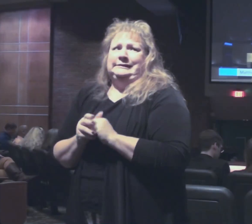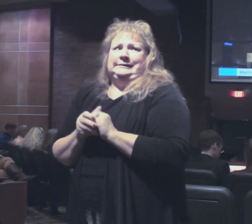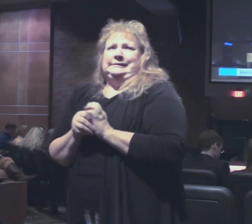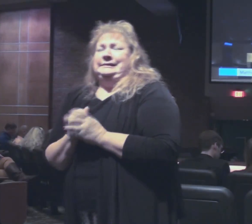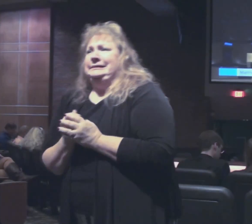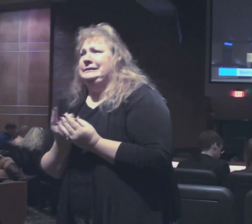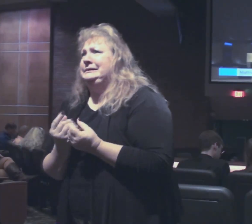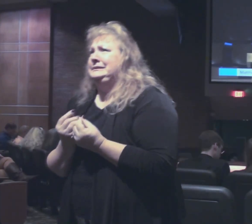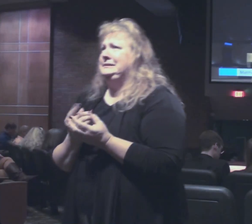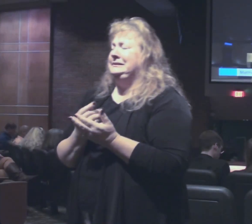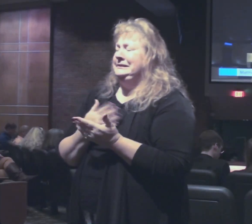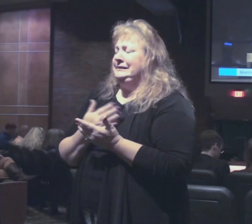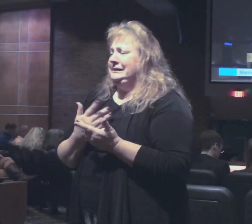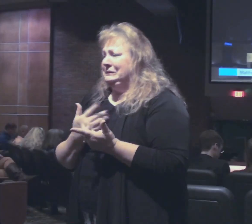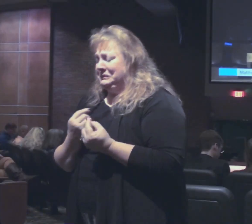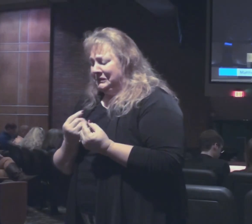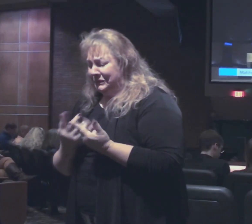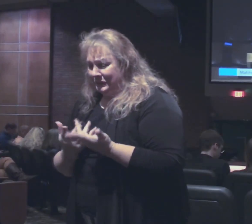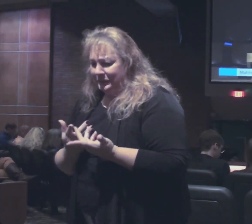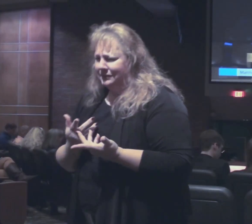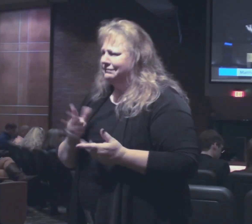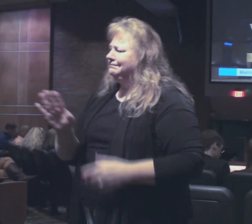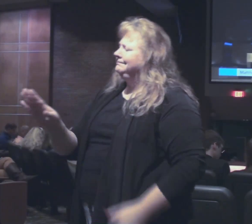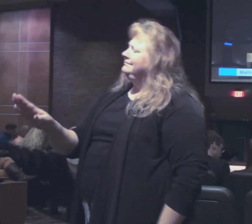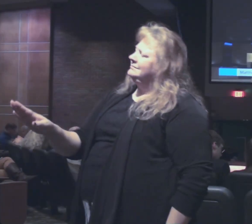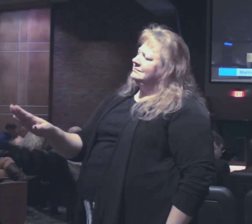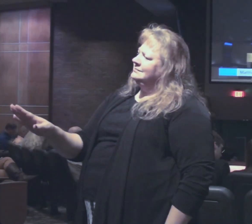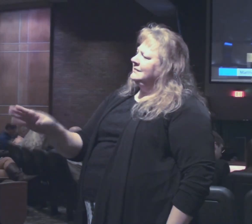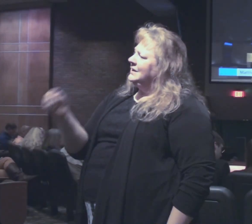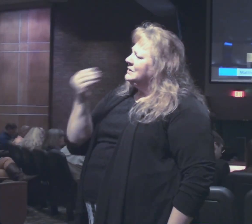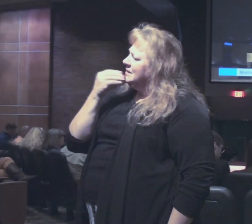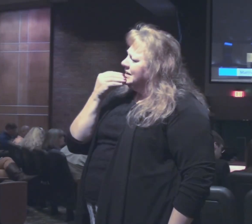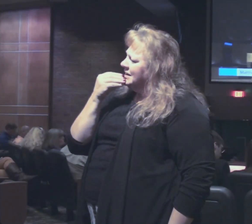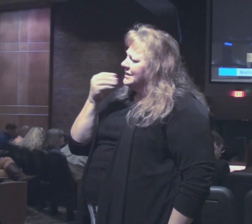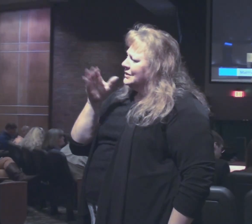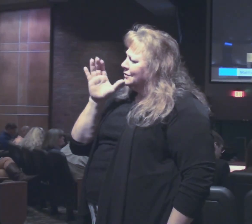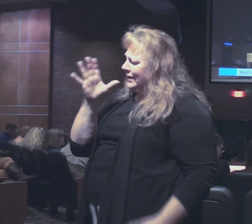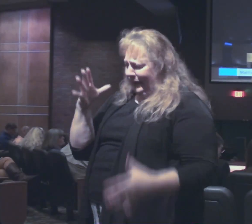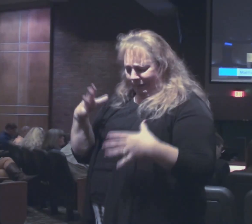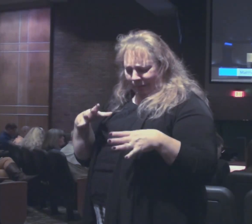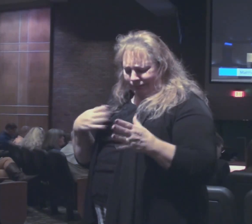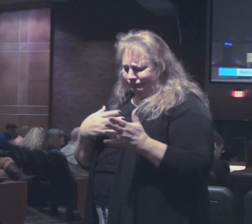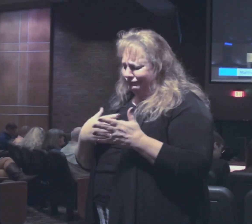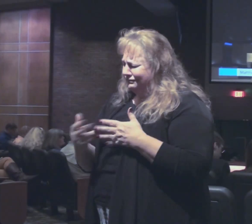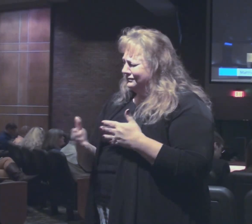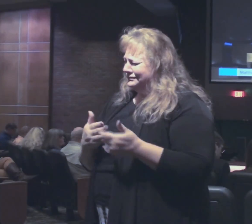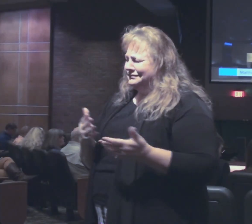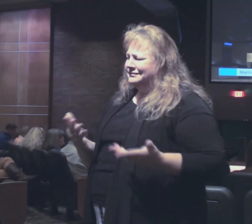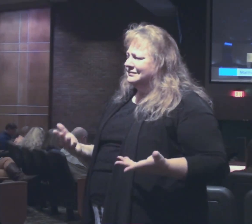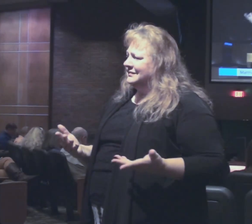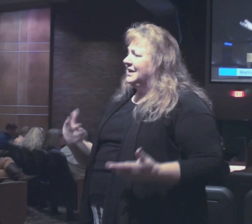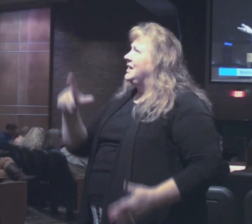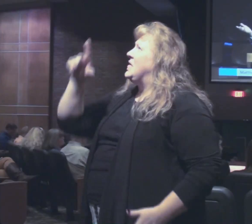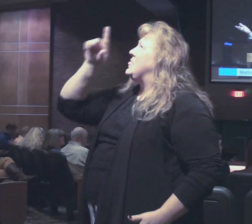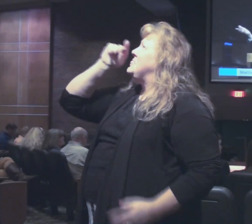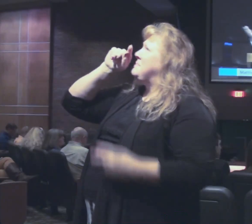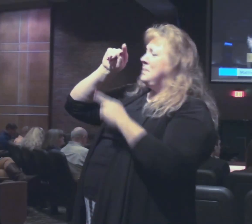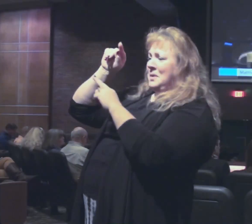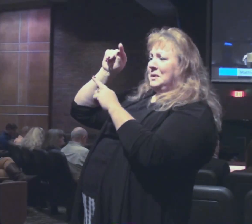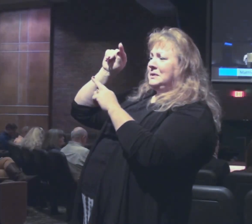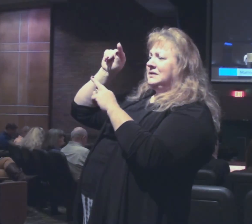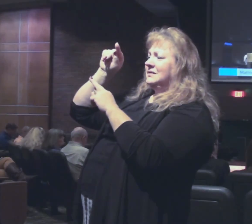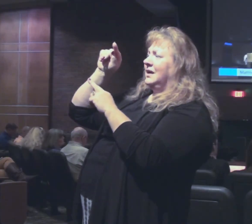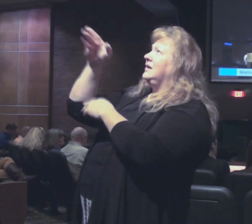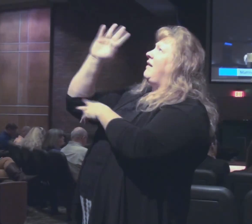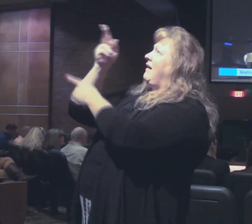be worried about your life. What you eat, what you drink, what you wear. The birds of the air, God